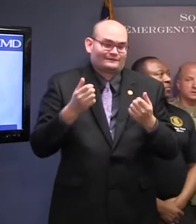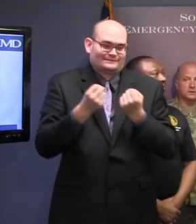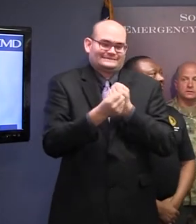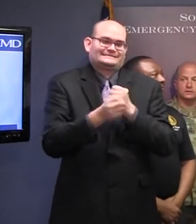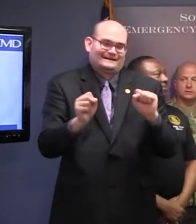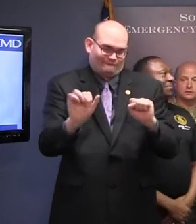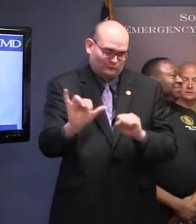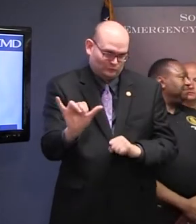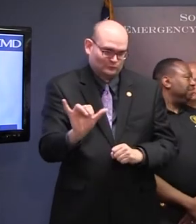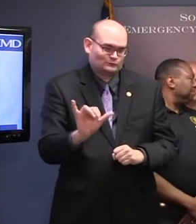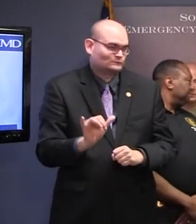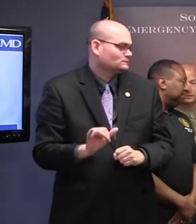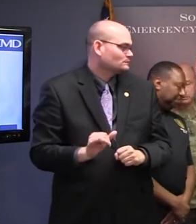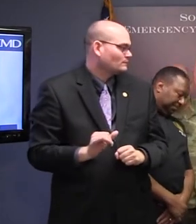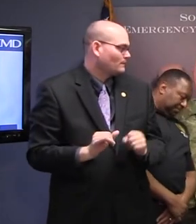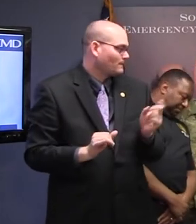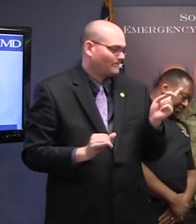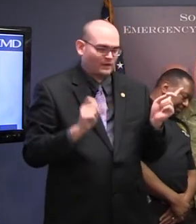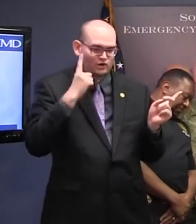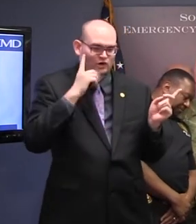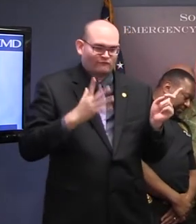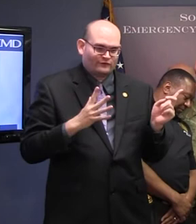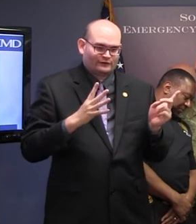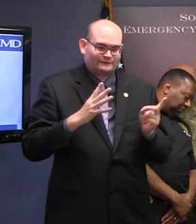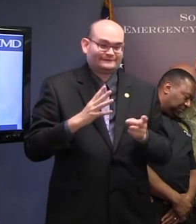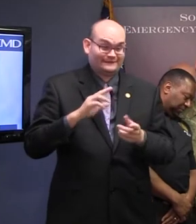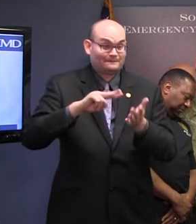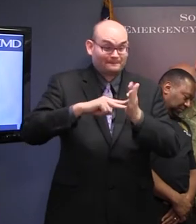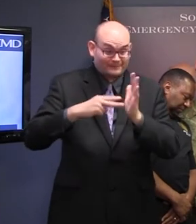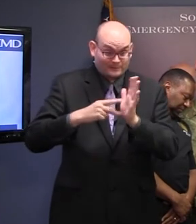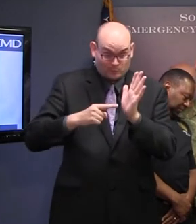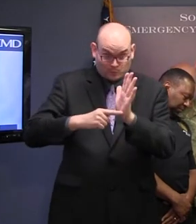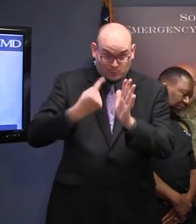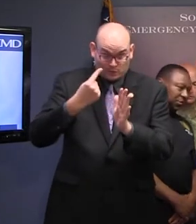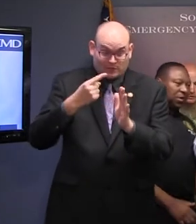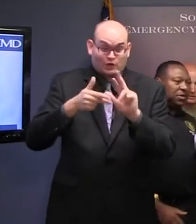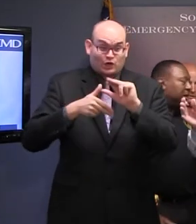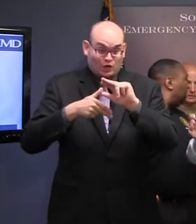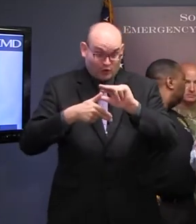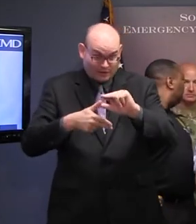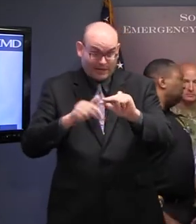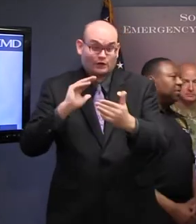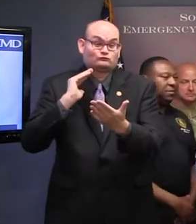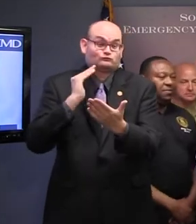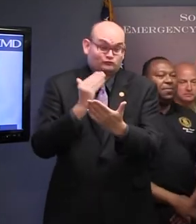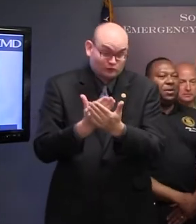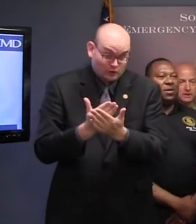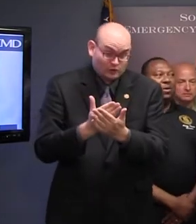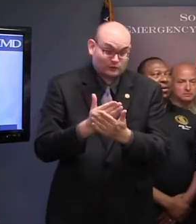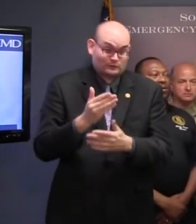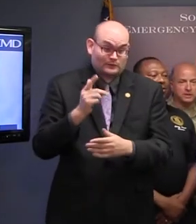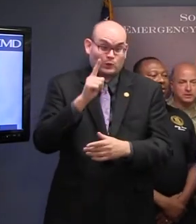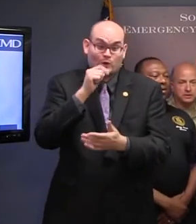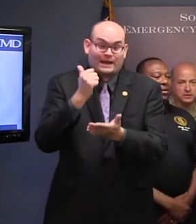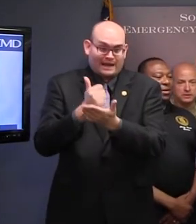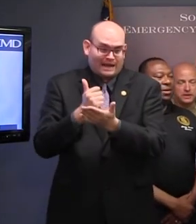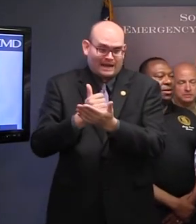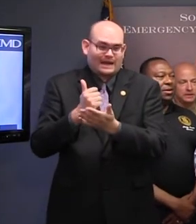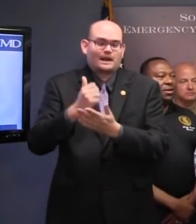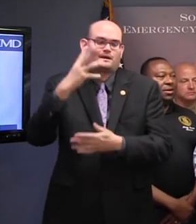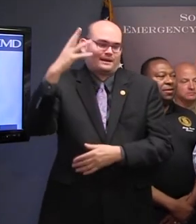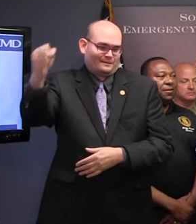are not going to be out there when it's a full blast of the hurricane. They're to be gone, just like everybody else. So